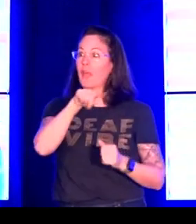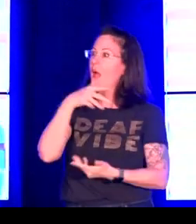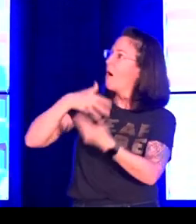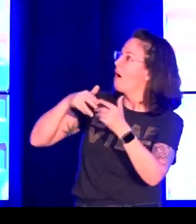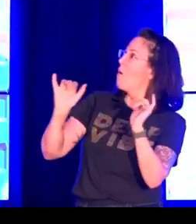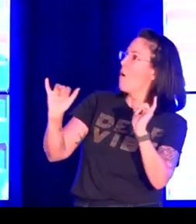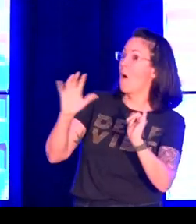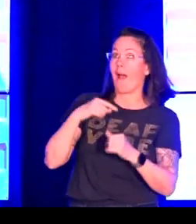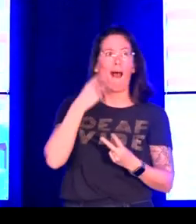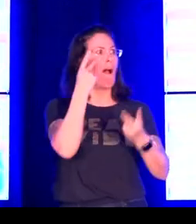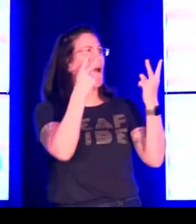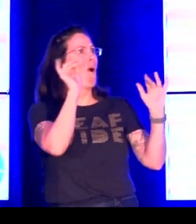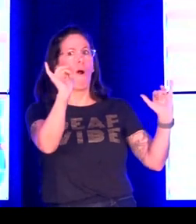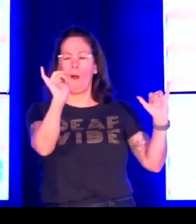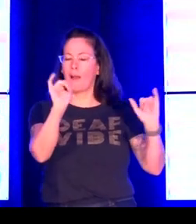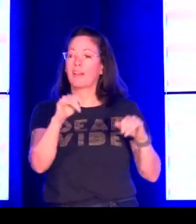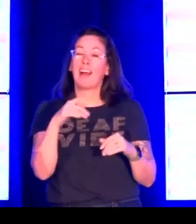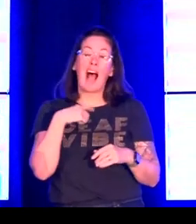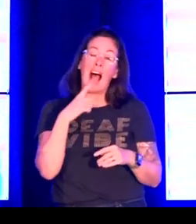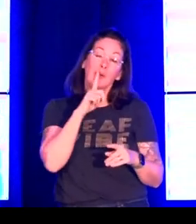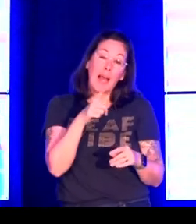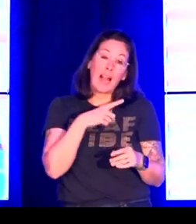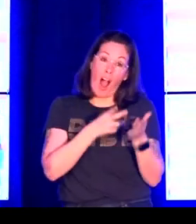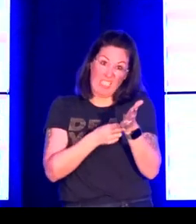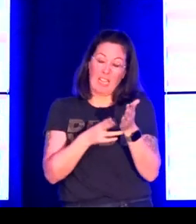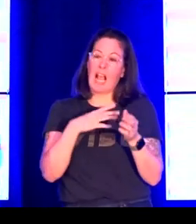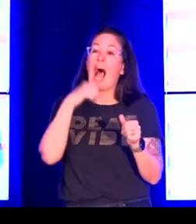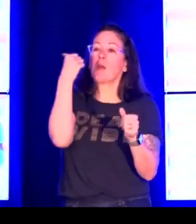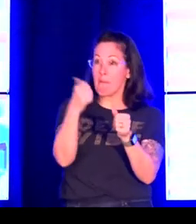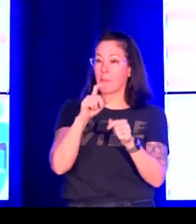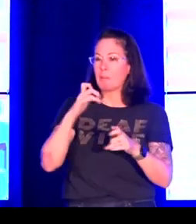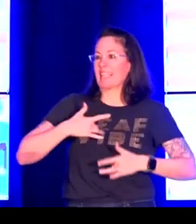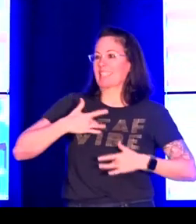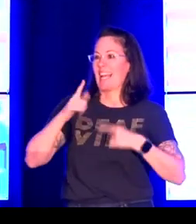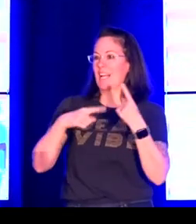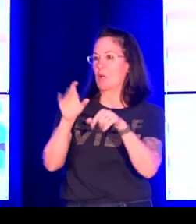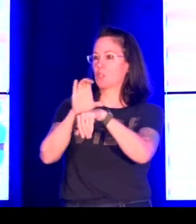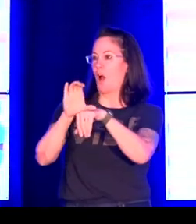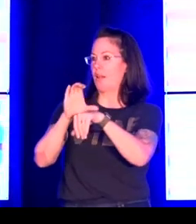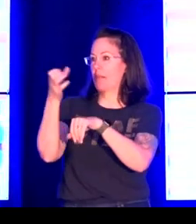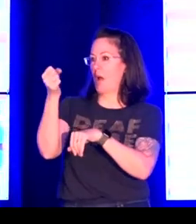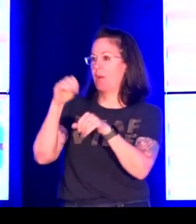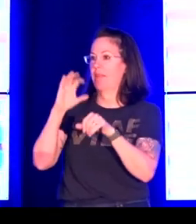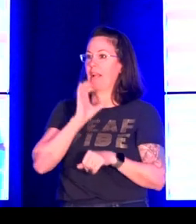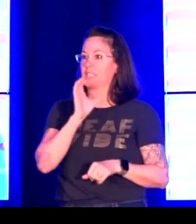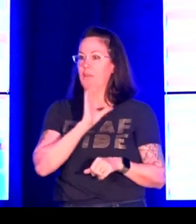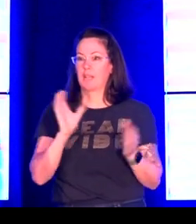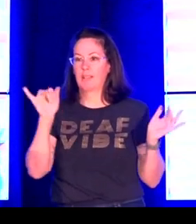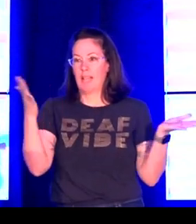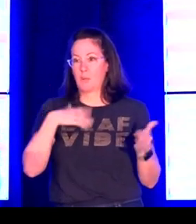started to learn sign language. And parts of that were going for the summer for these week-long programs at Gallaudet University